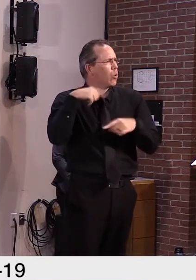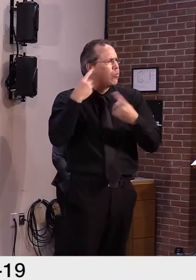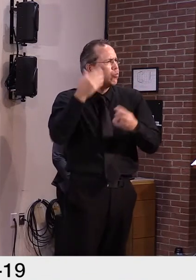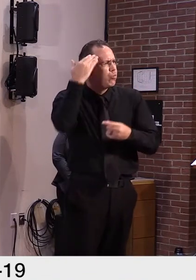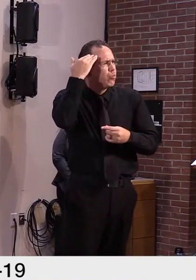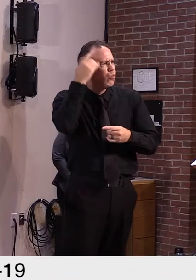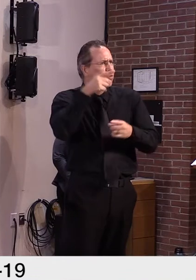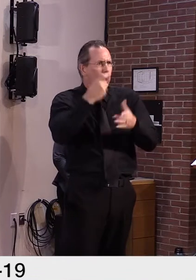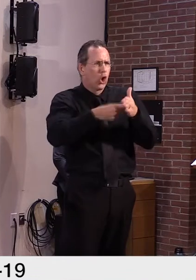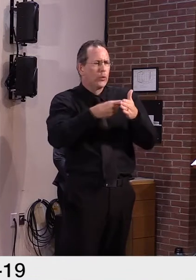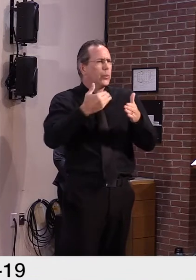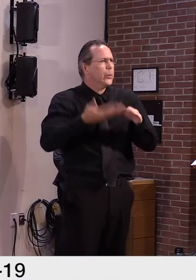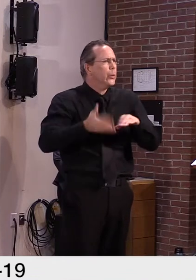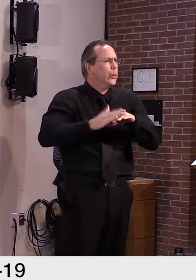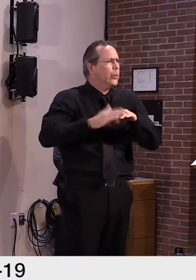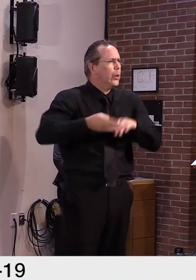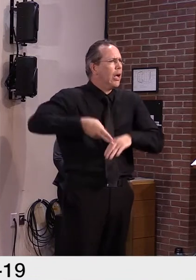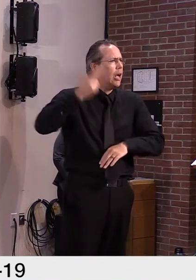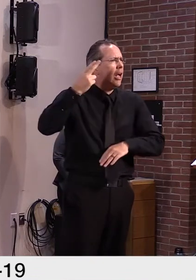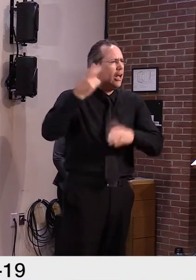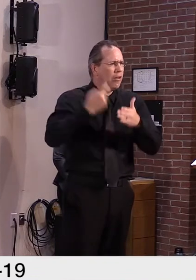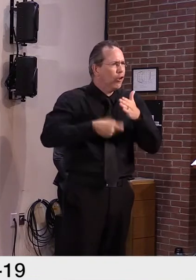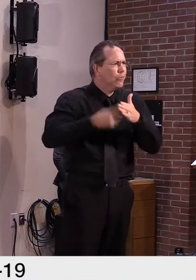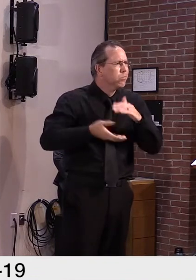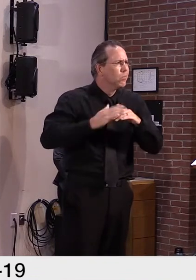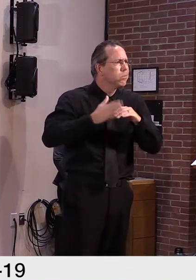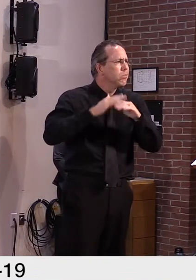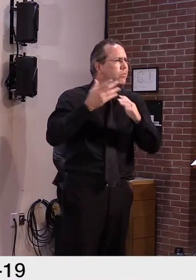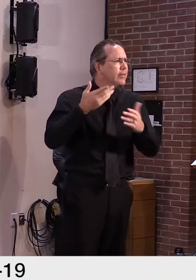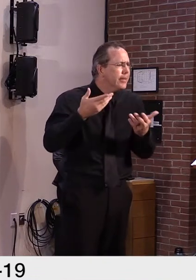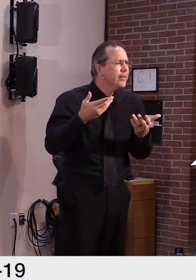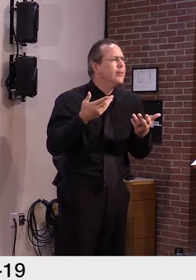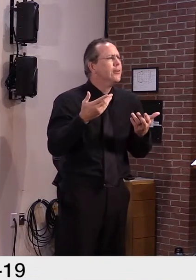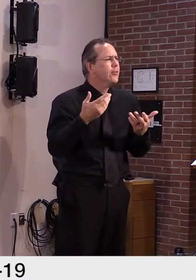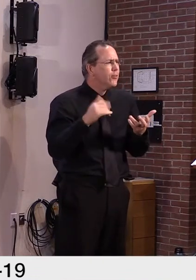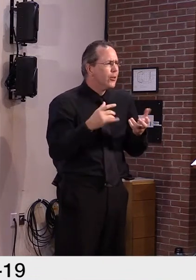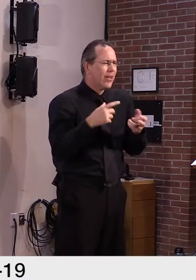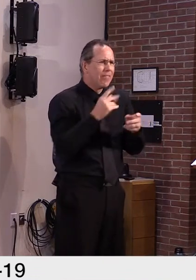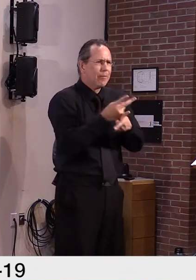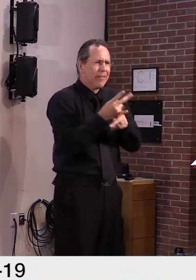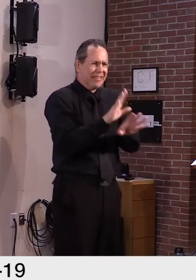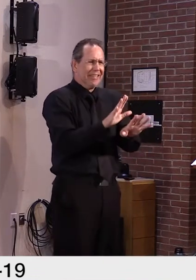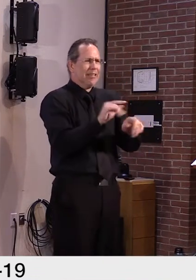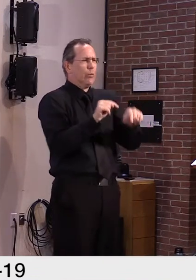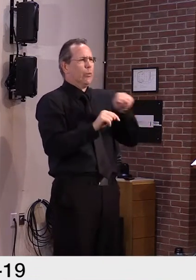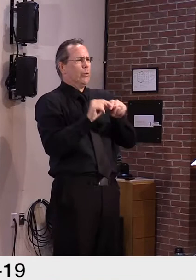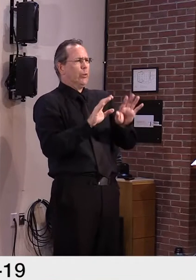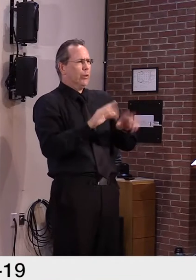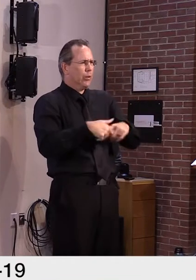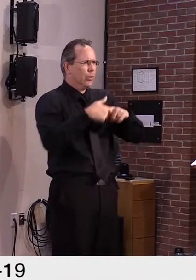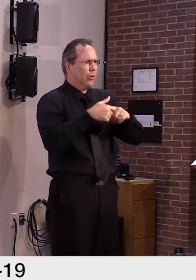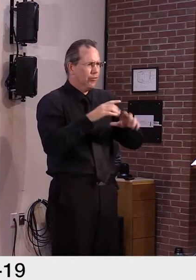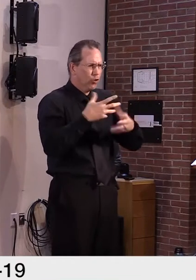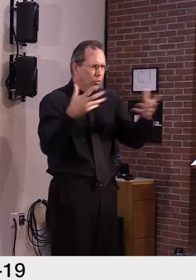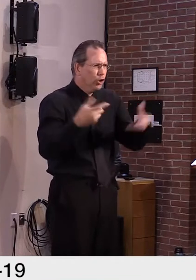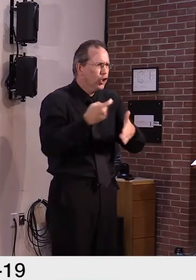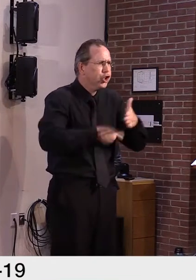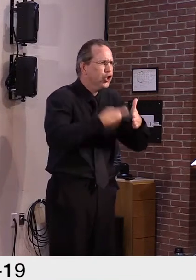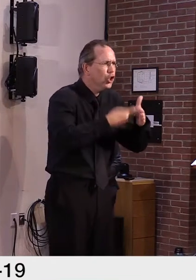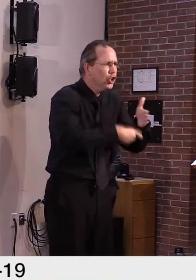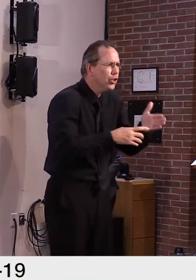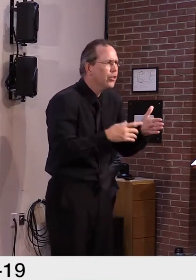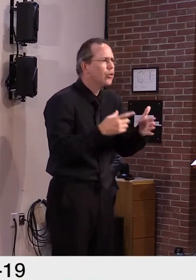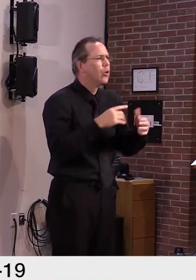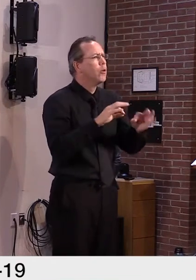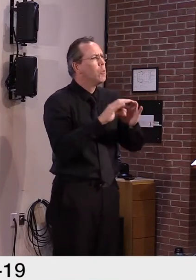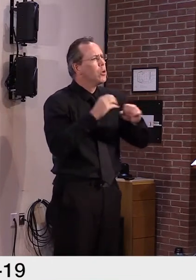there's a line here that we really have got to tow that make sure that we have stability in our system as